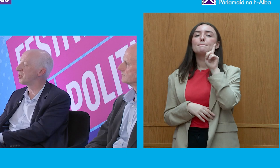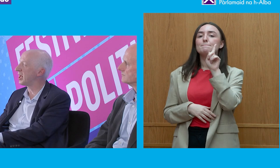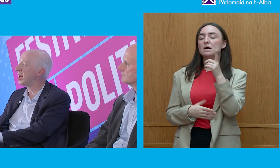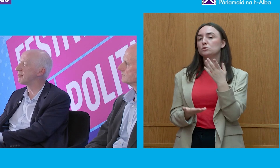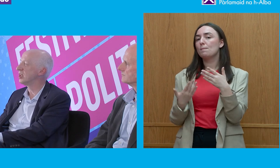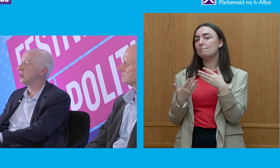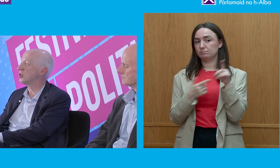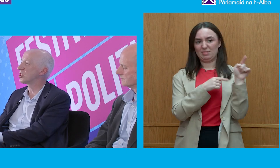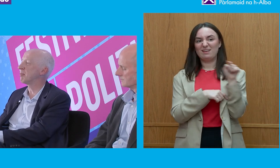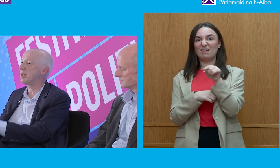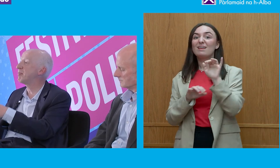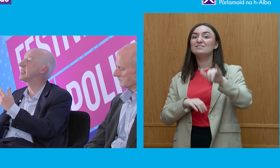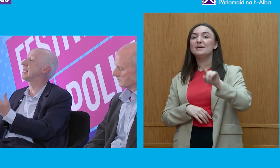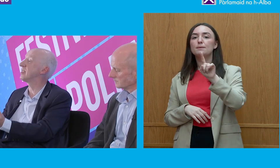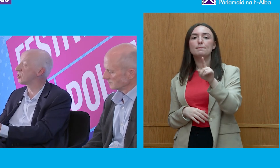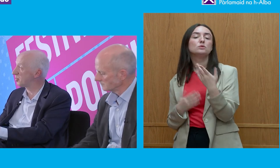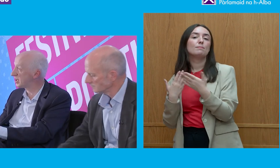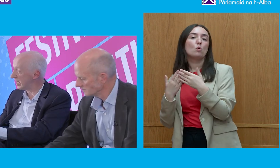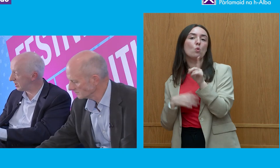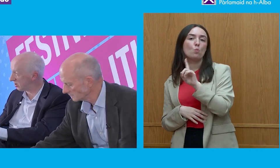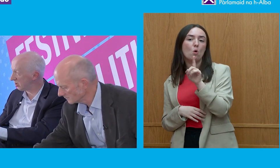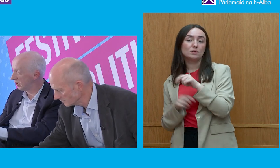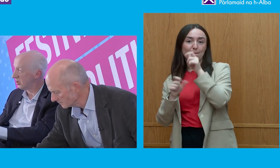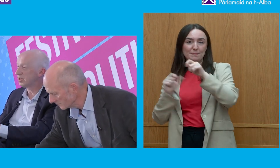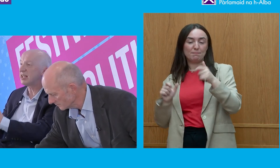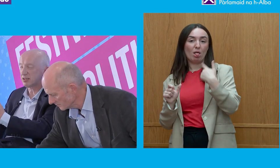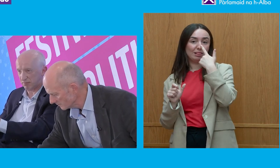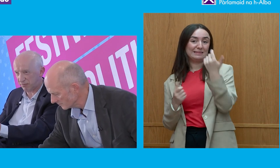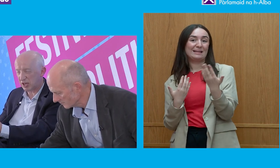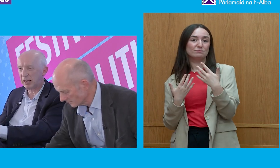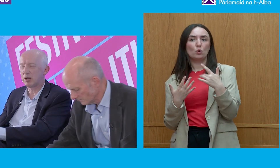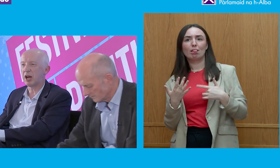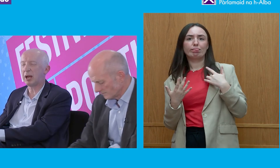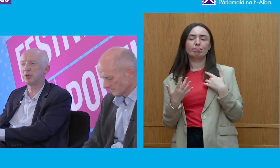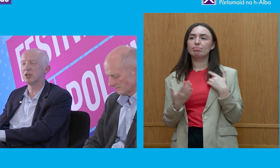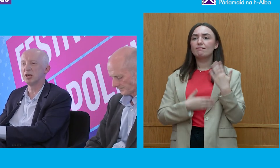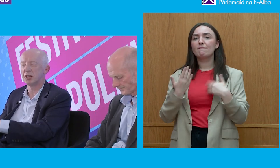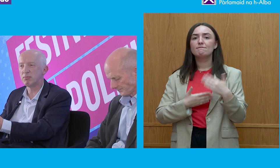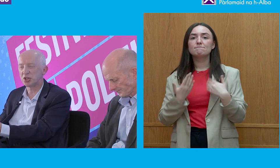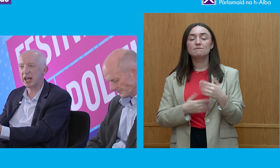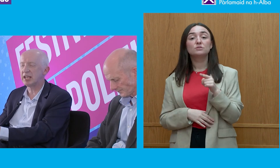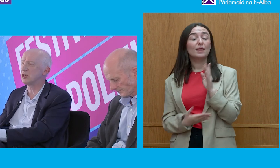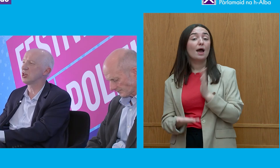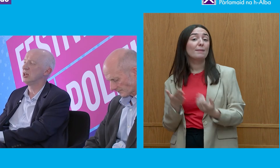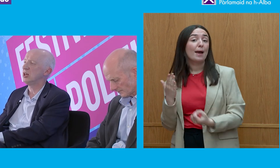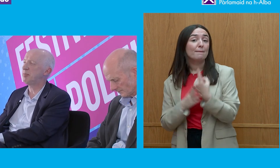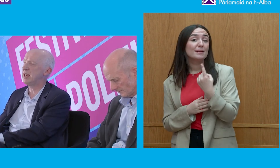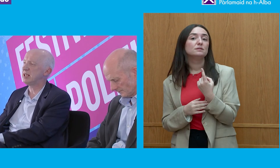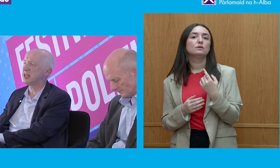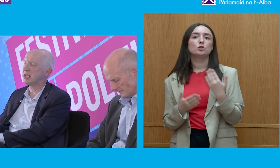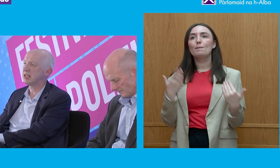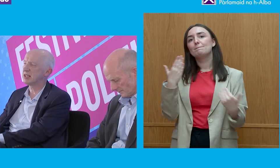do with more of their lives than just simply basically subsist. So that's fundamentally what happened. The modern age